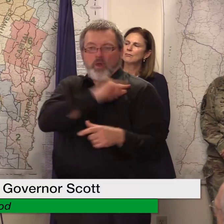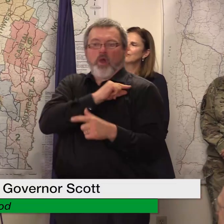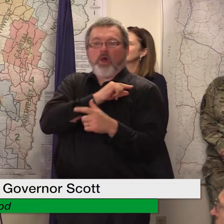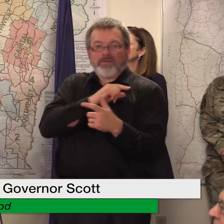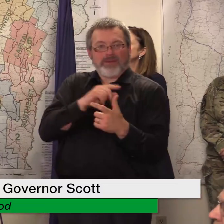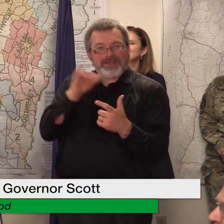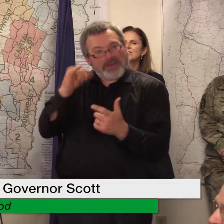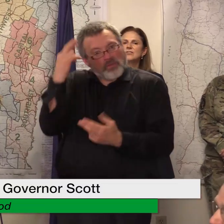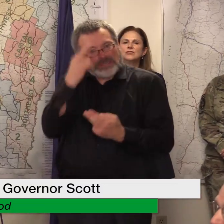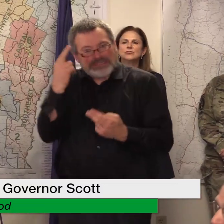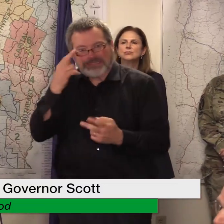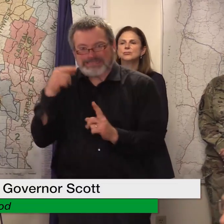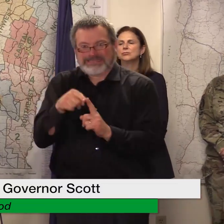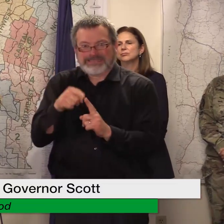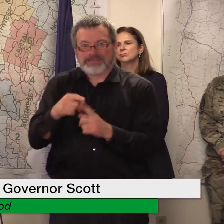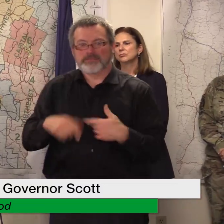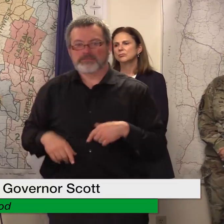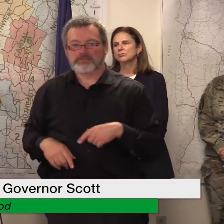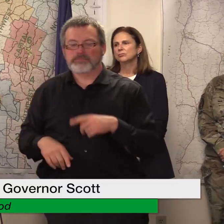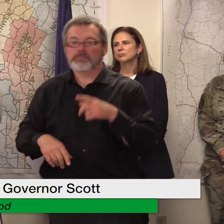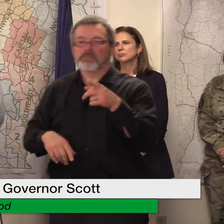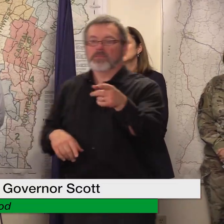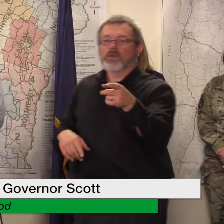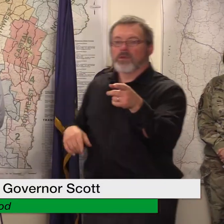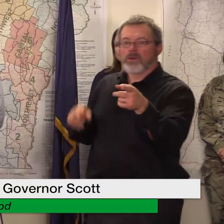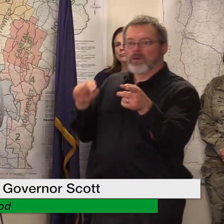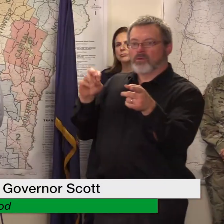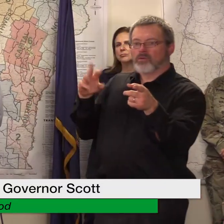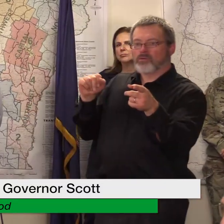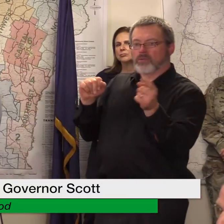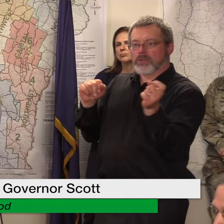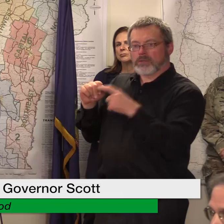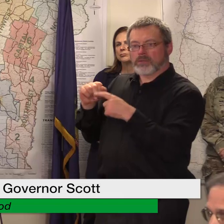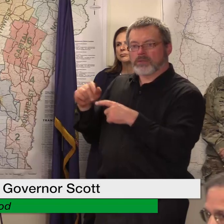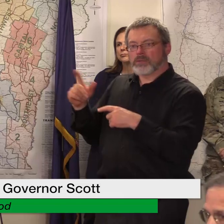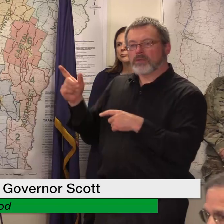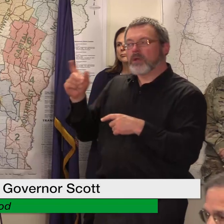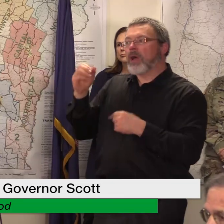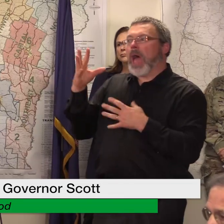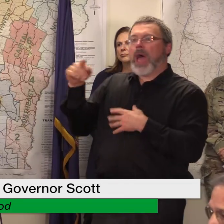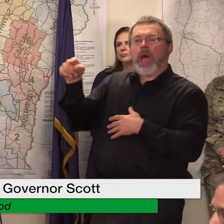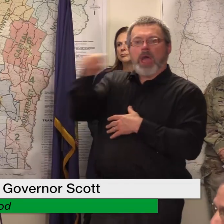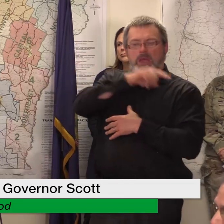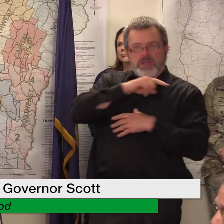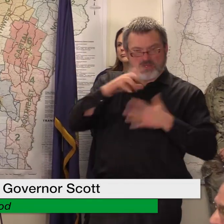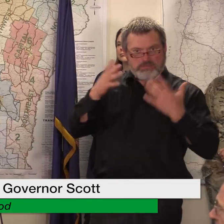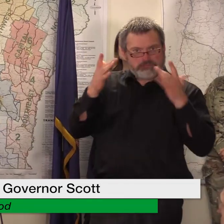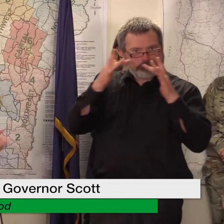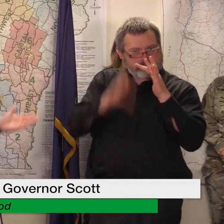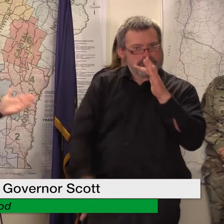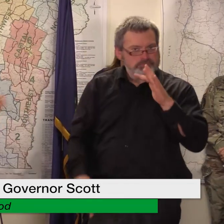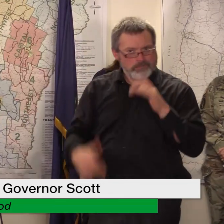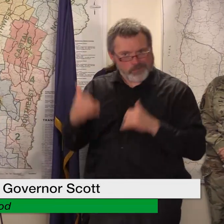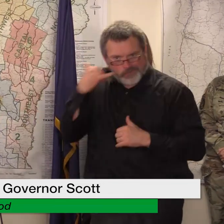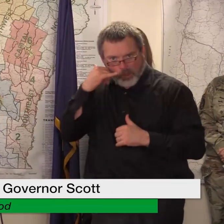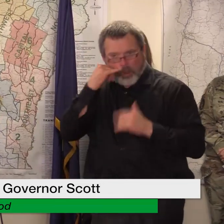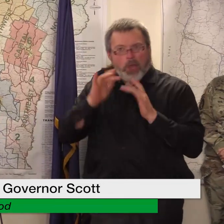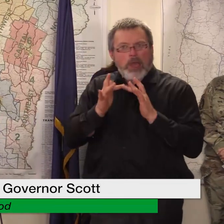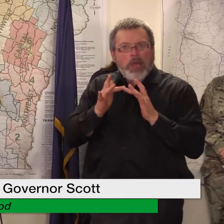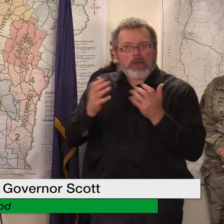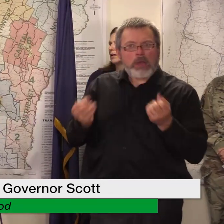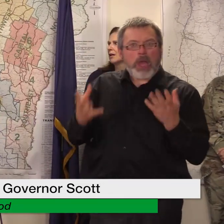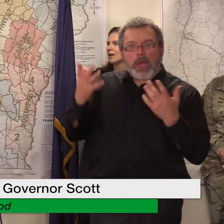does the state know how many people may still be without phone or internet service that i will have to turn it over to